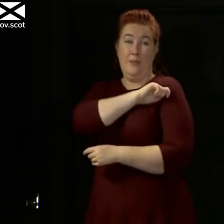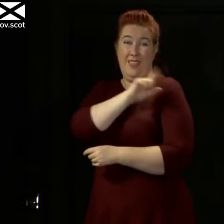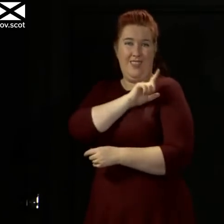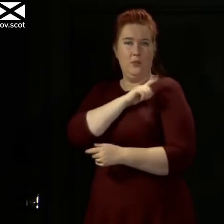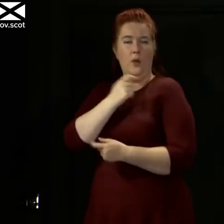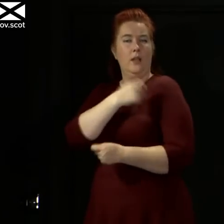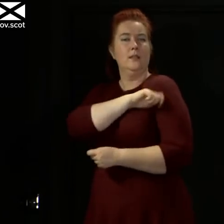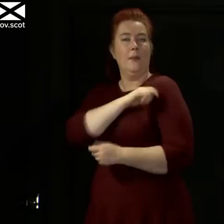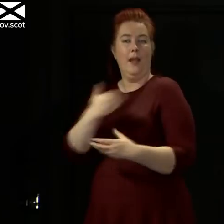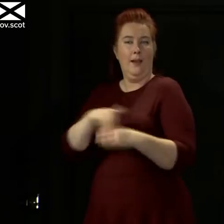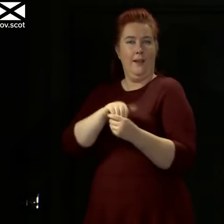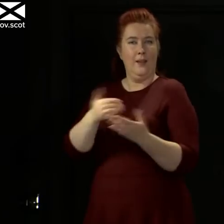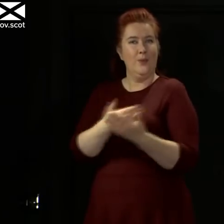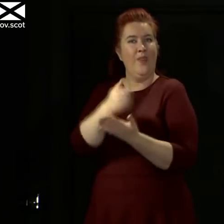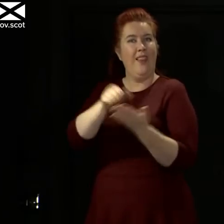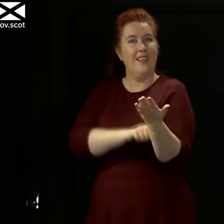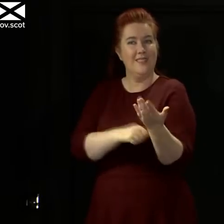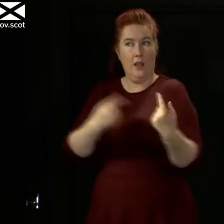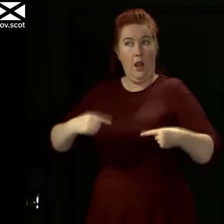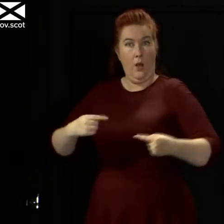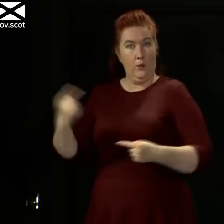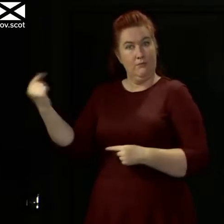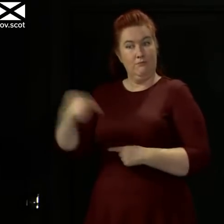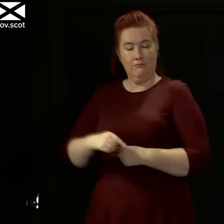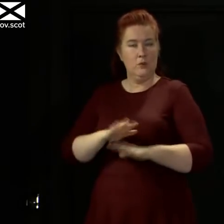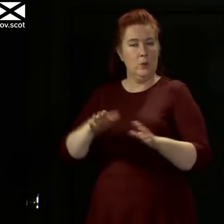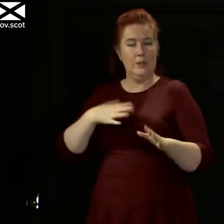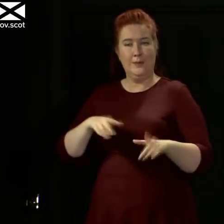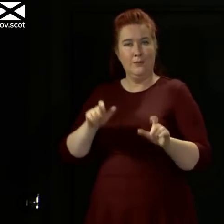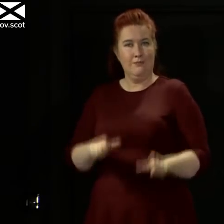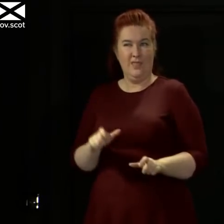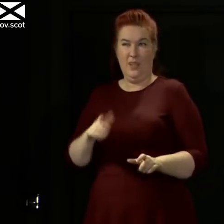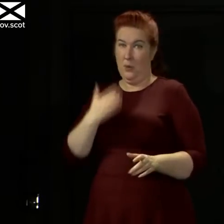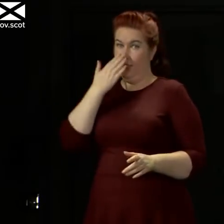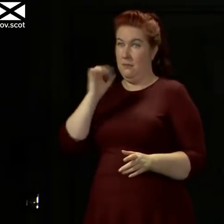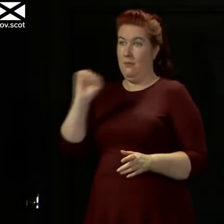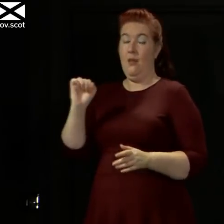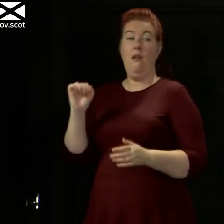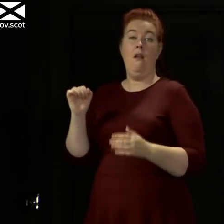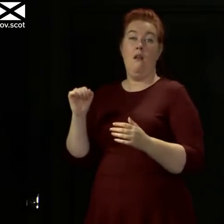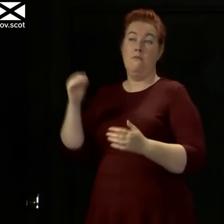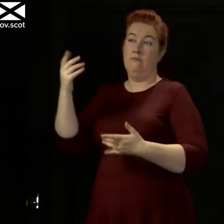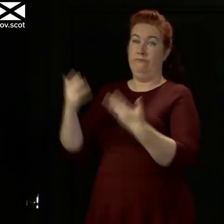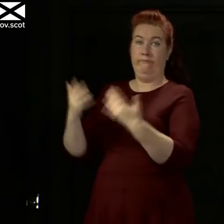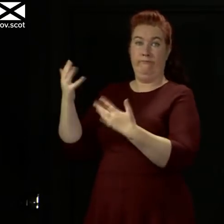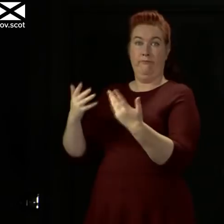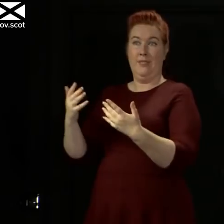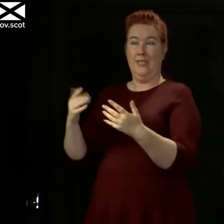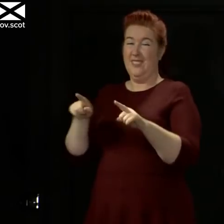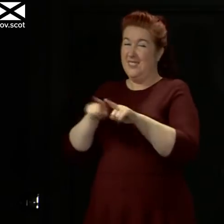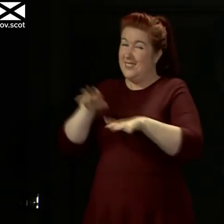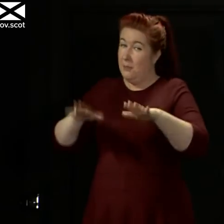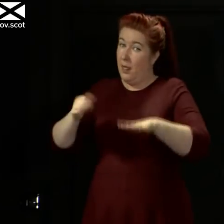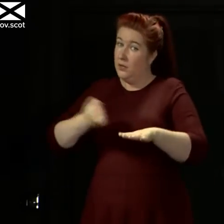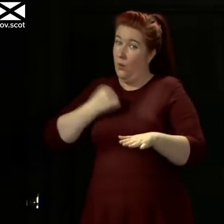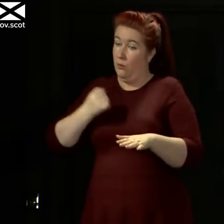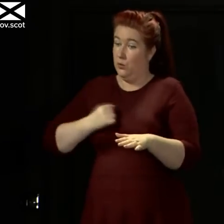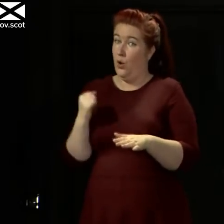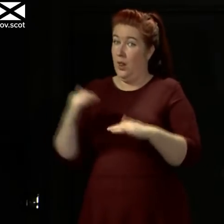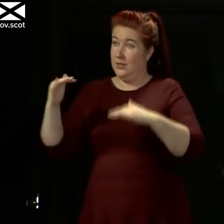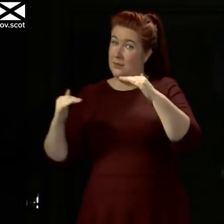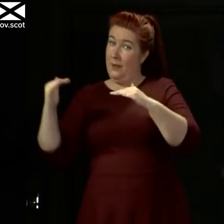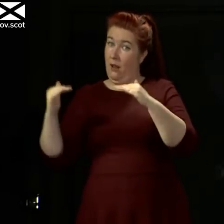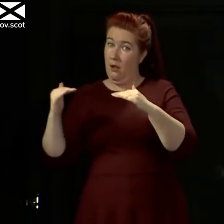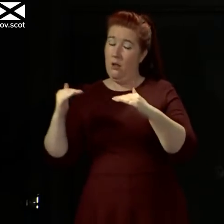this week, shows that the prevalence estimate is now very close to ours. That said, and I want to stress this